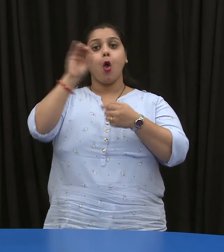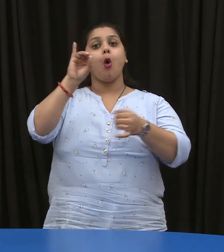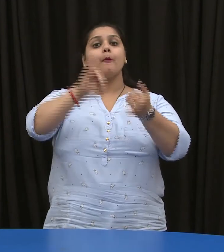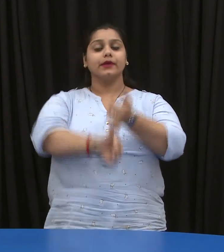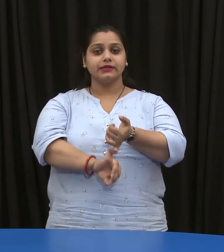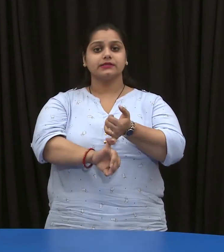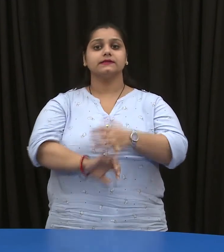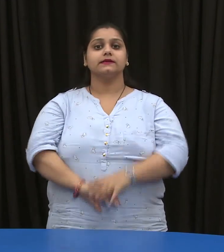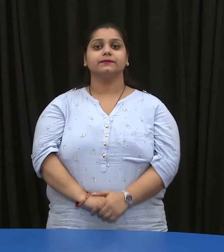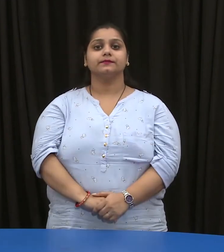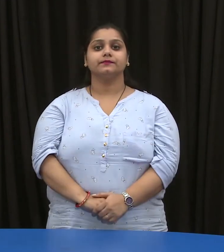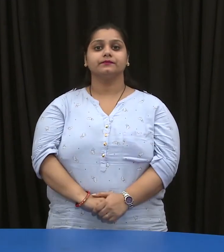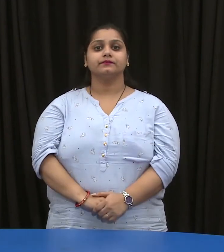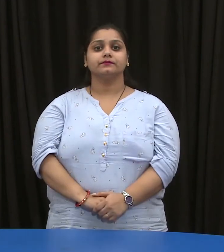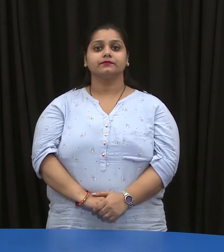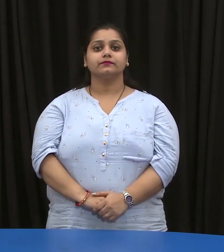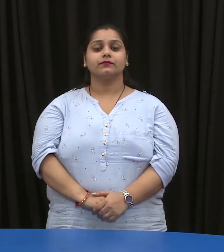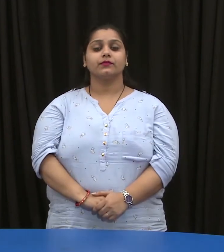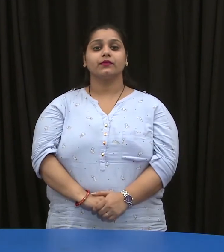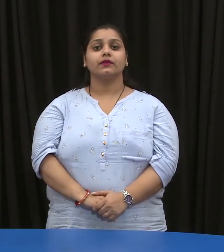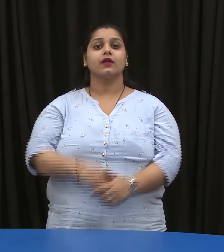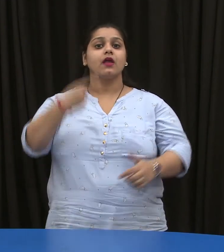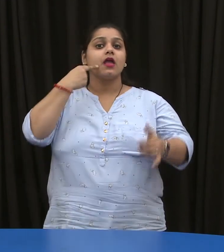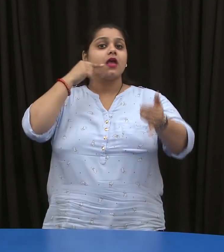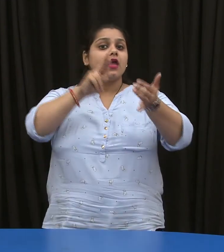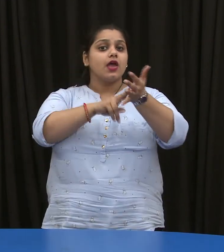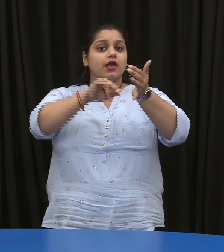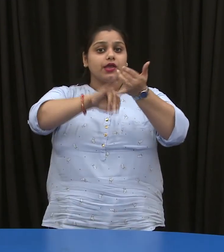installation of software and hardware.